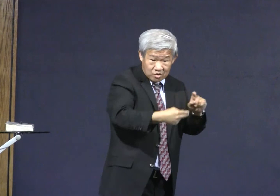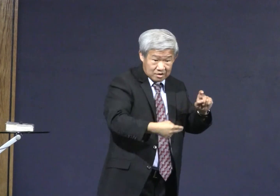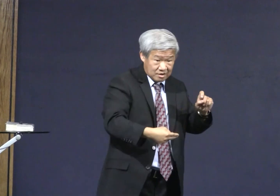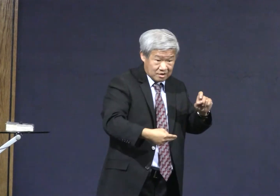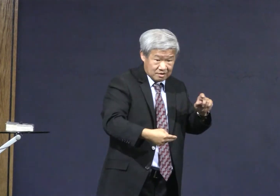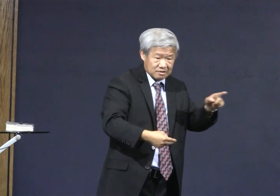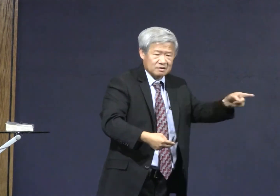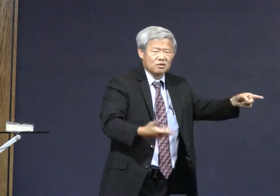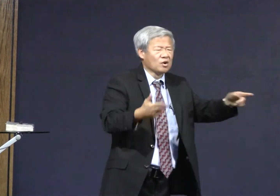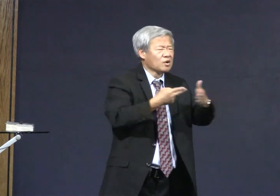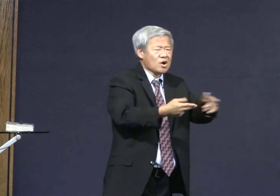So,